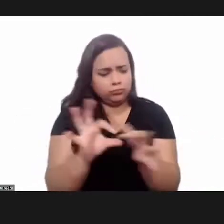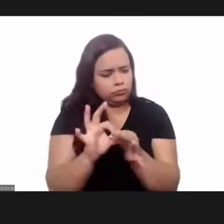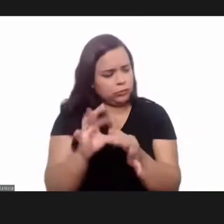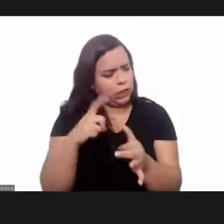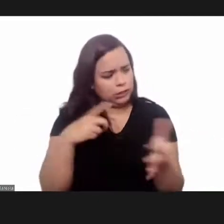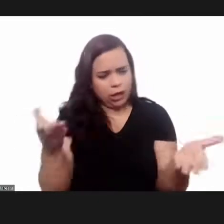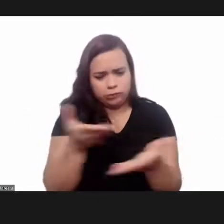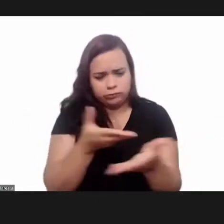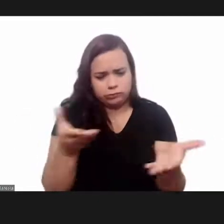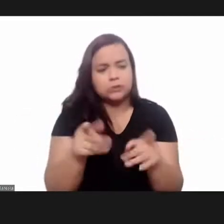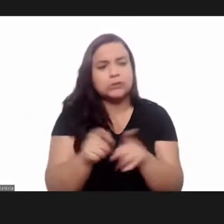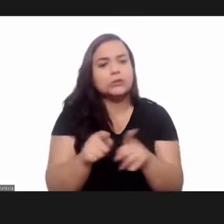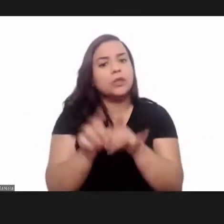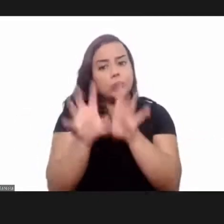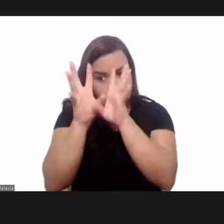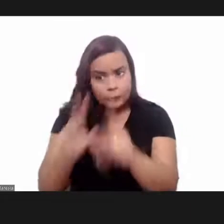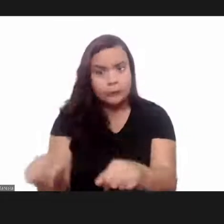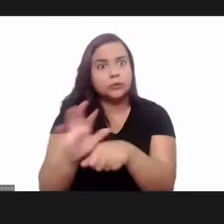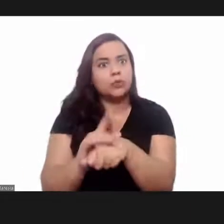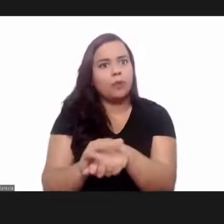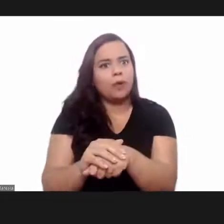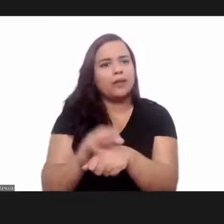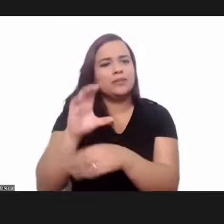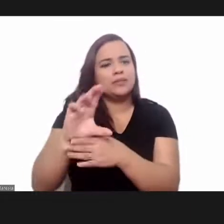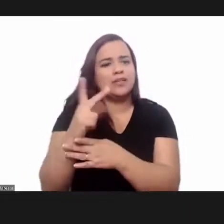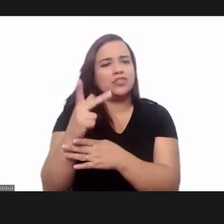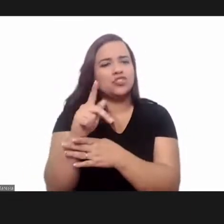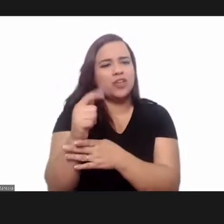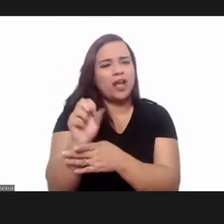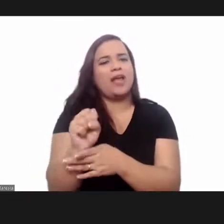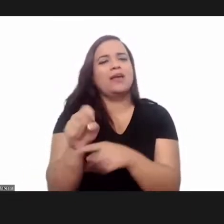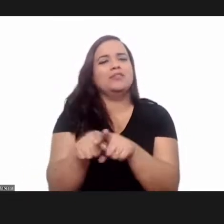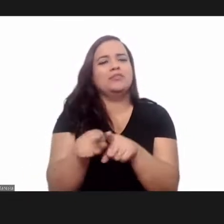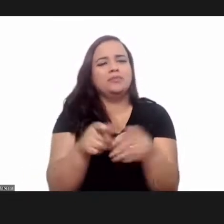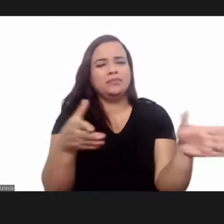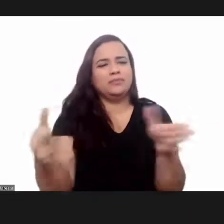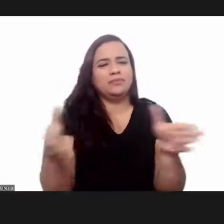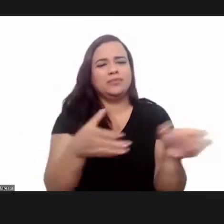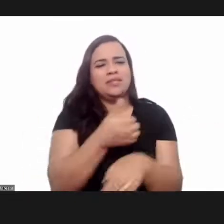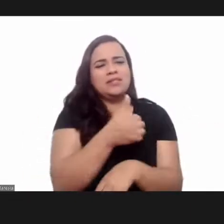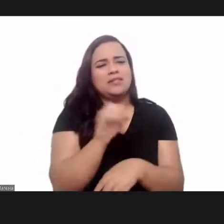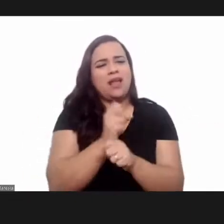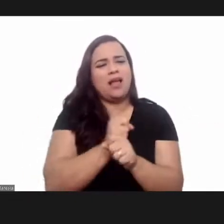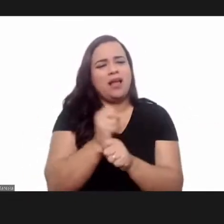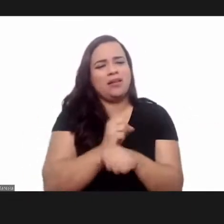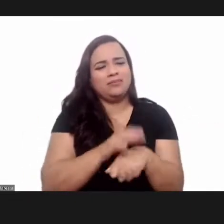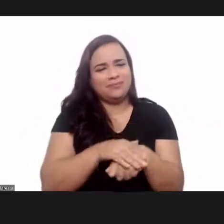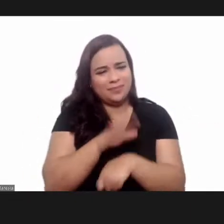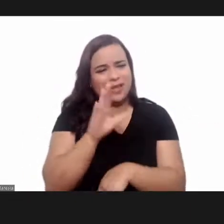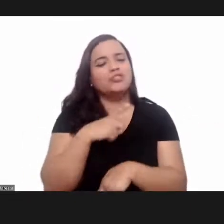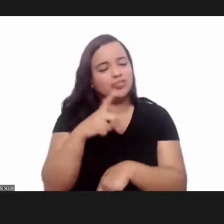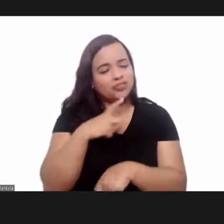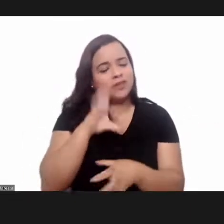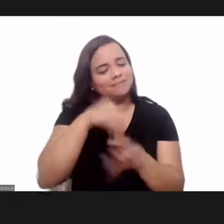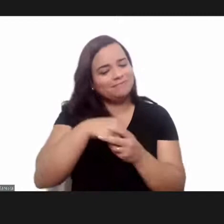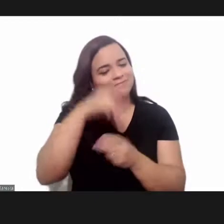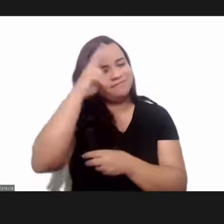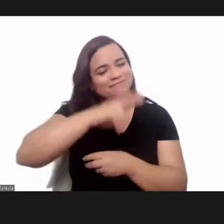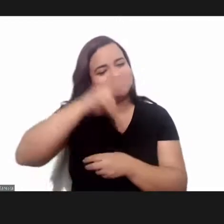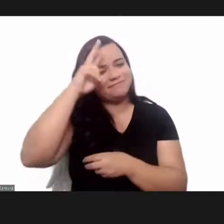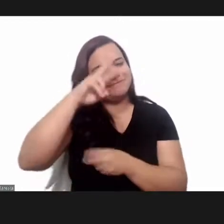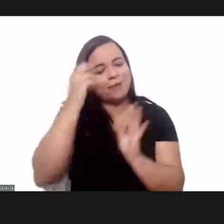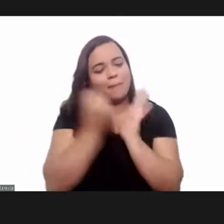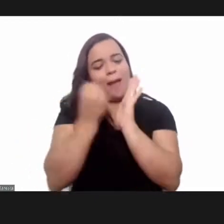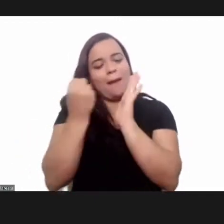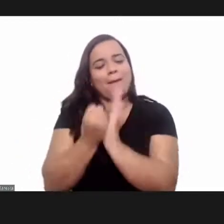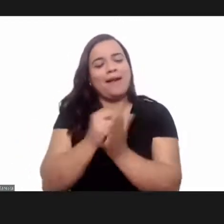the elucidation of chagas disease with this journal this 100 century old journal